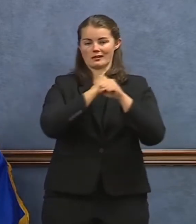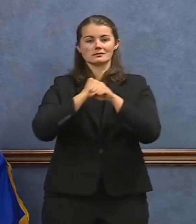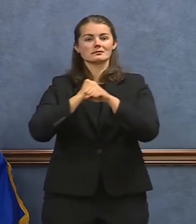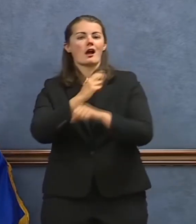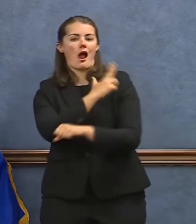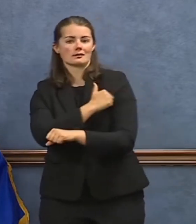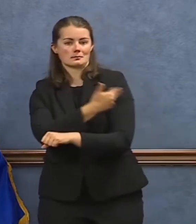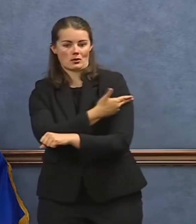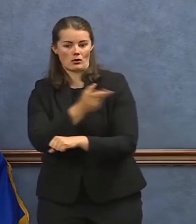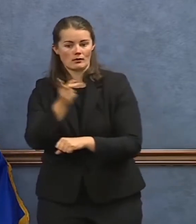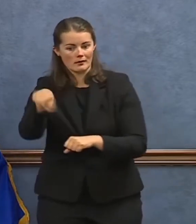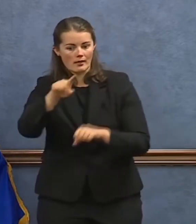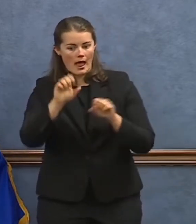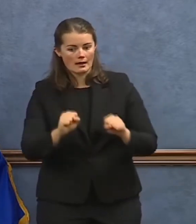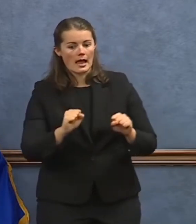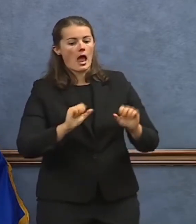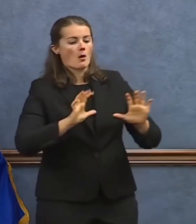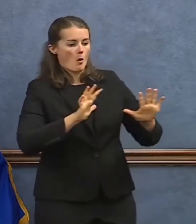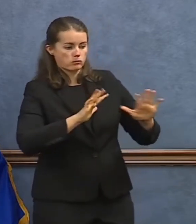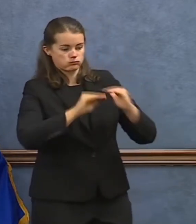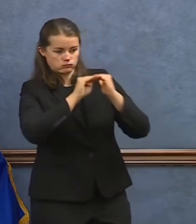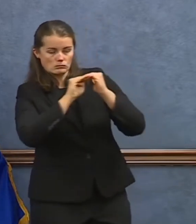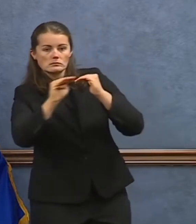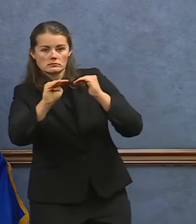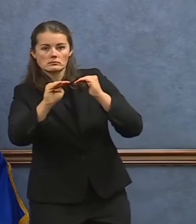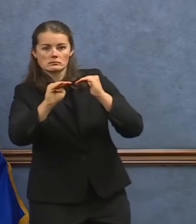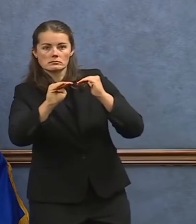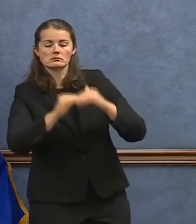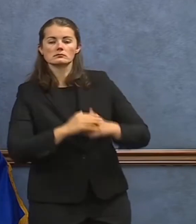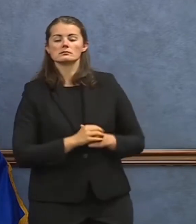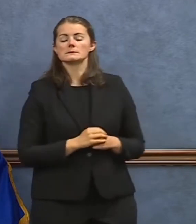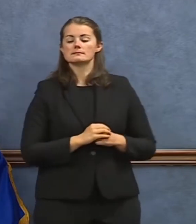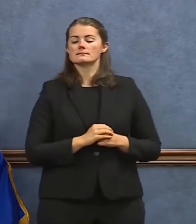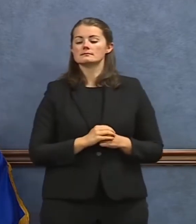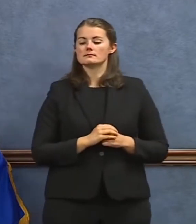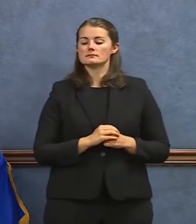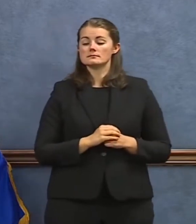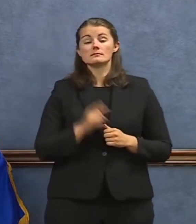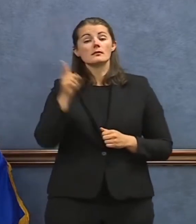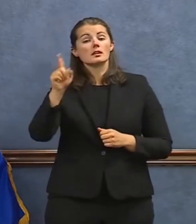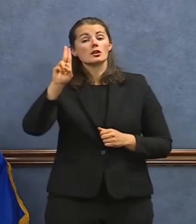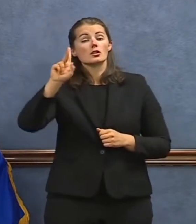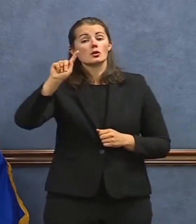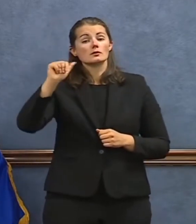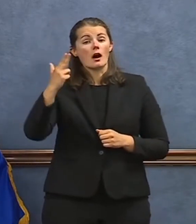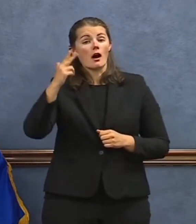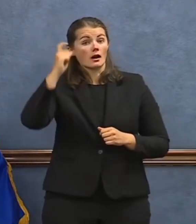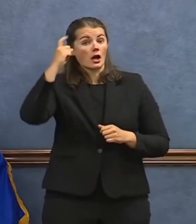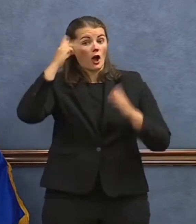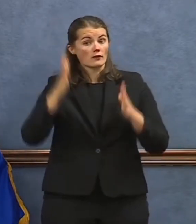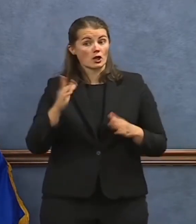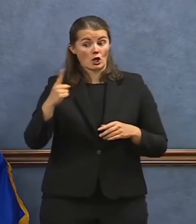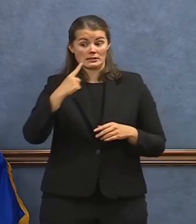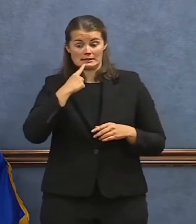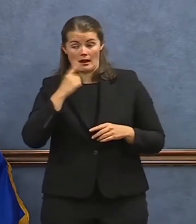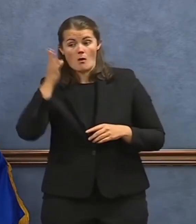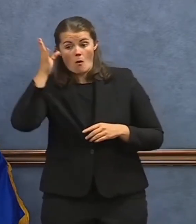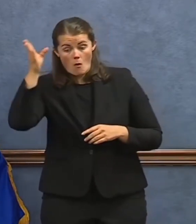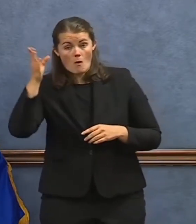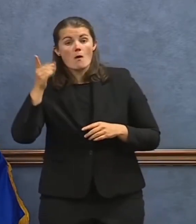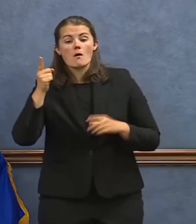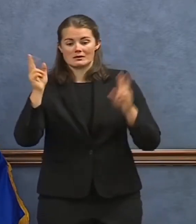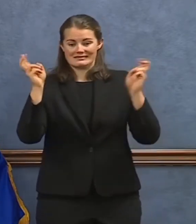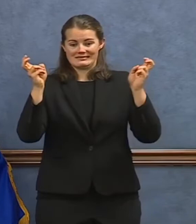respond to the virus. As the governor of our neighboring state of Utah said late last week, we don't want to go forward